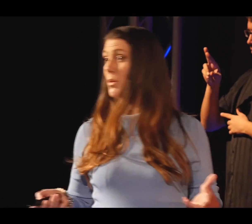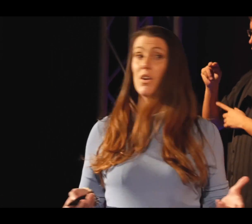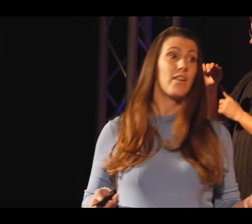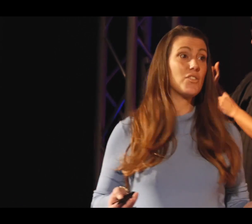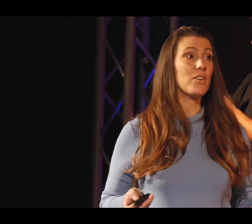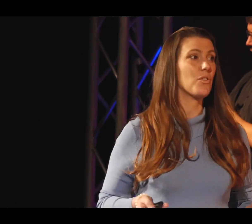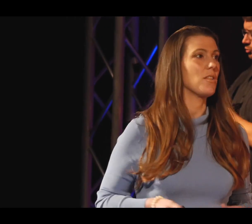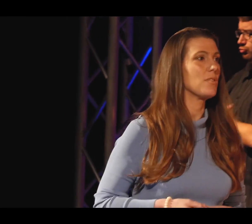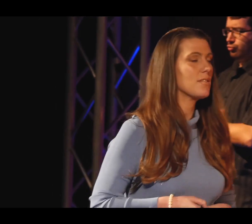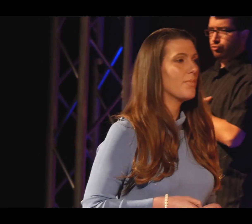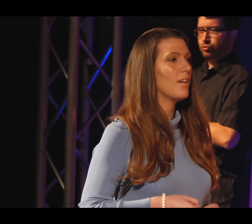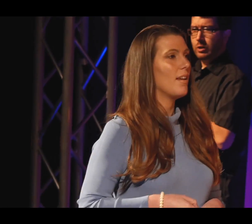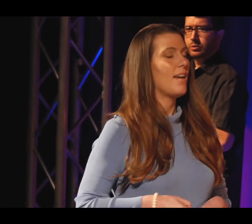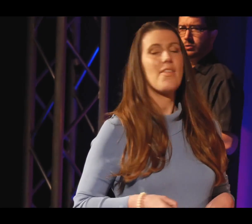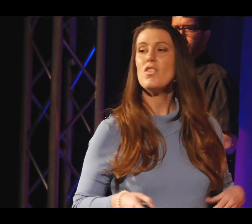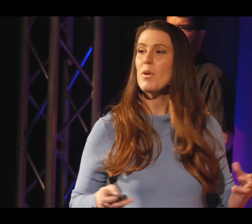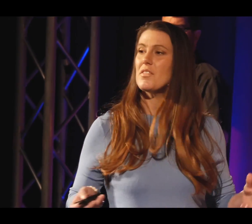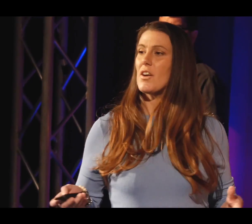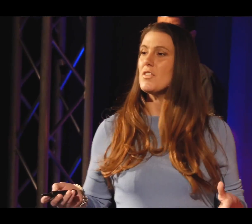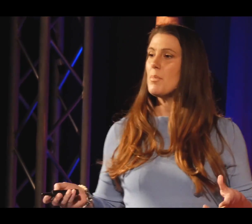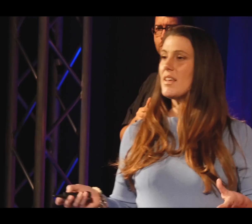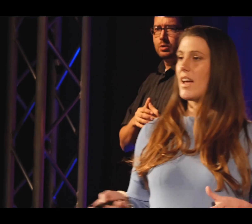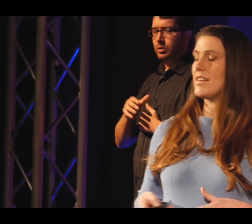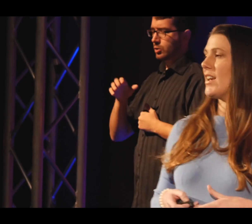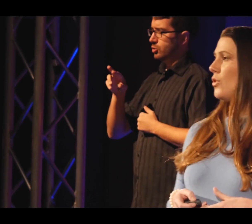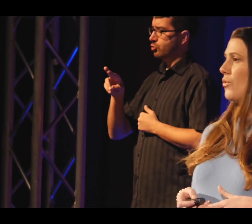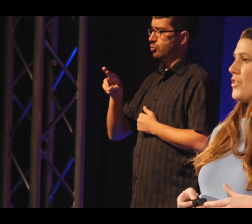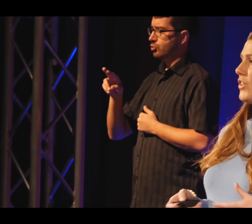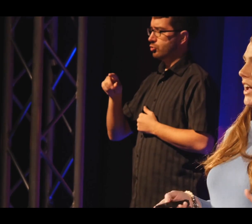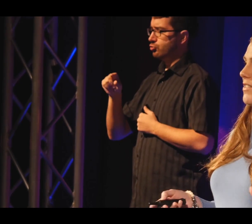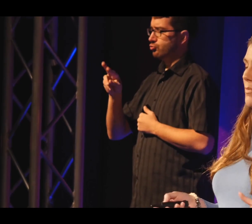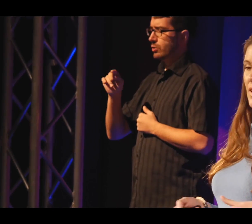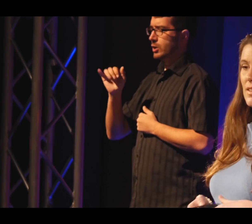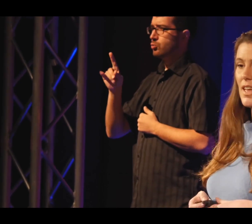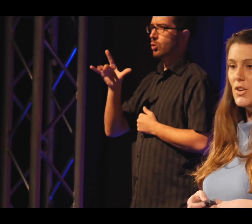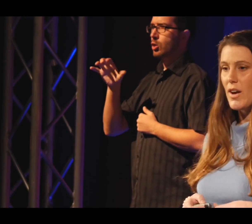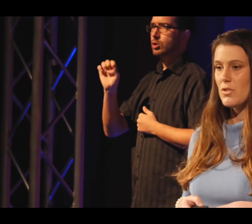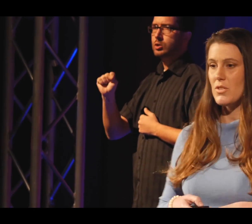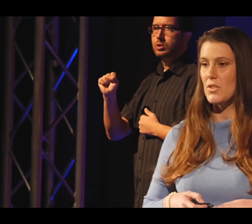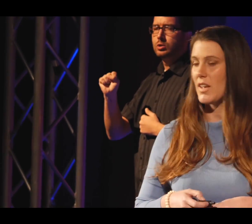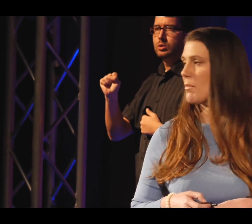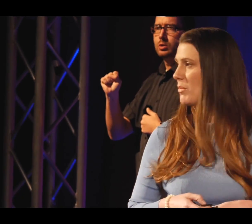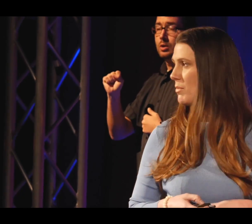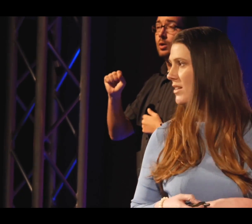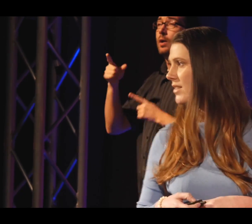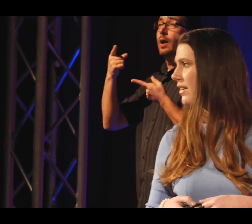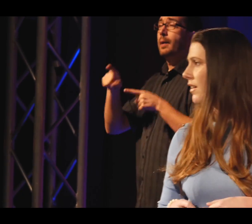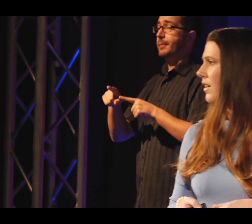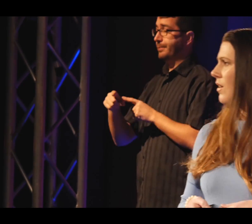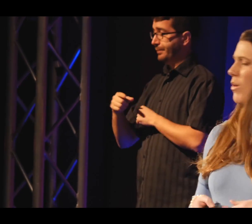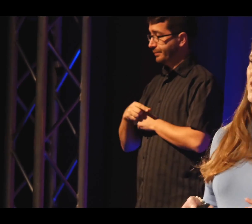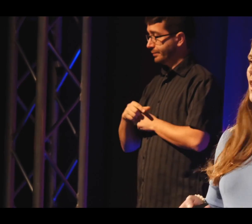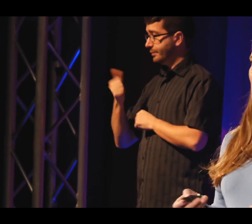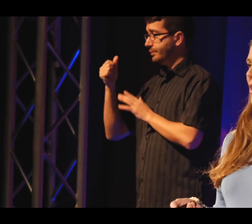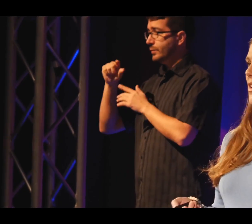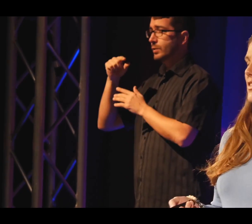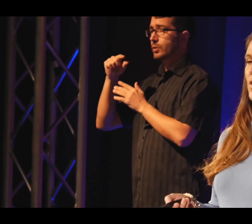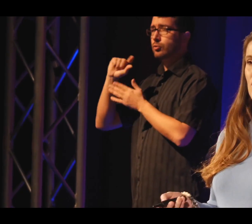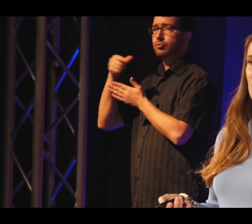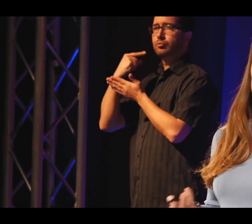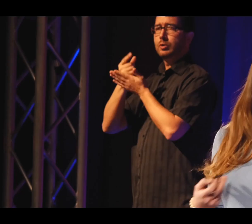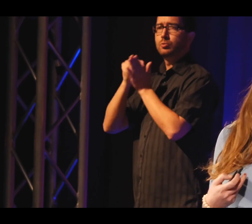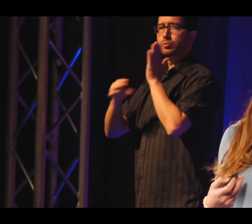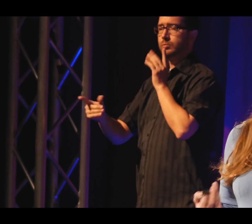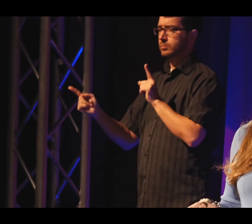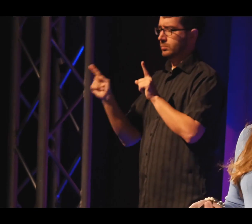that showed that there was RNA stress granules. And this is where serendipity kind of takes over in your life, because another graduate student came up to me and said, why are you talking about